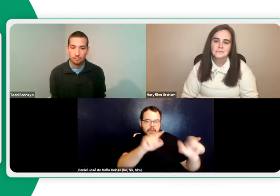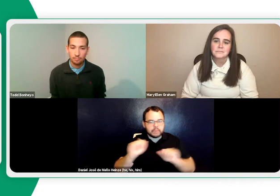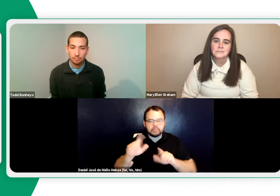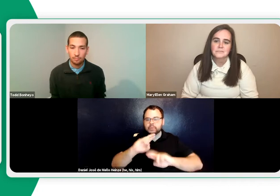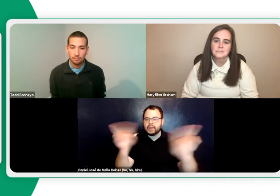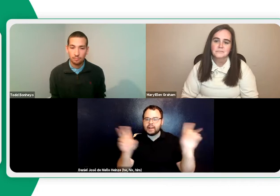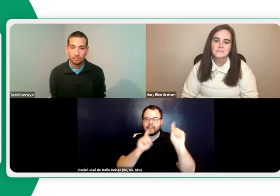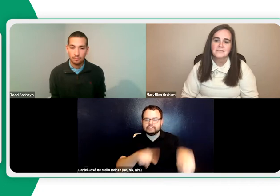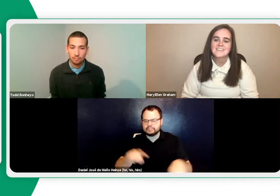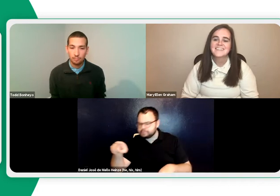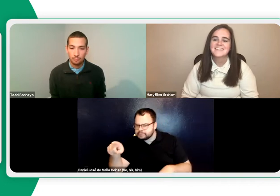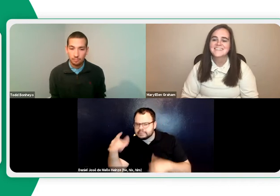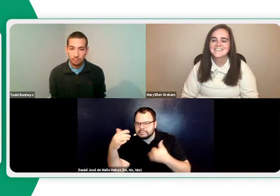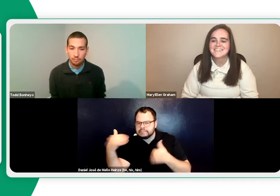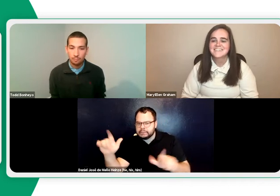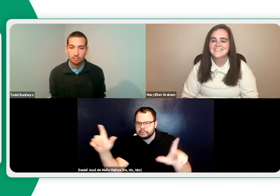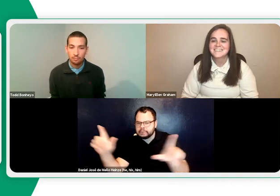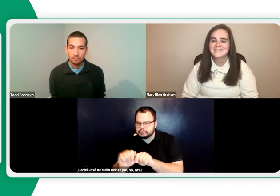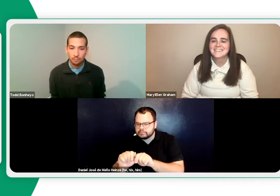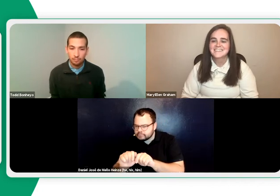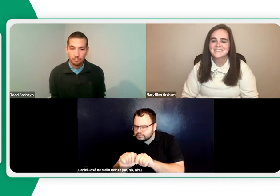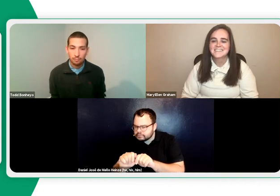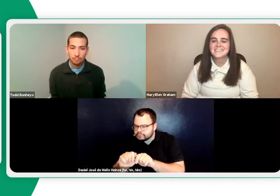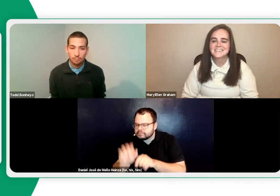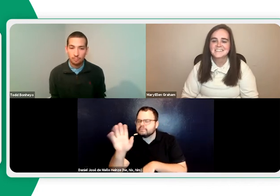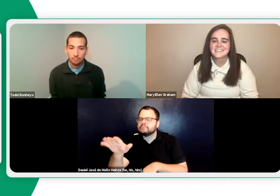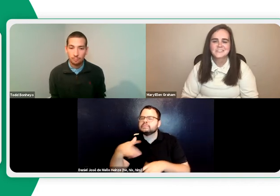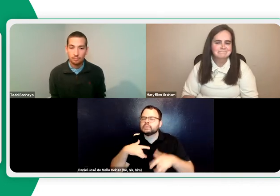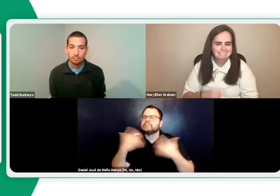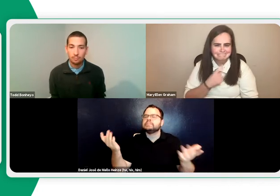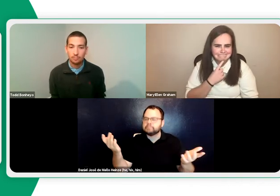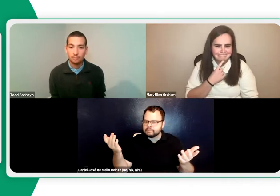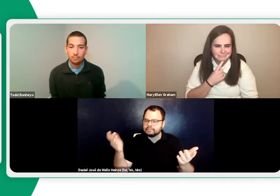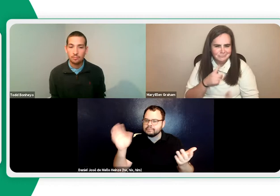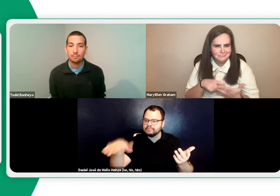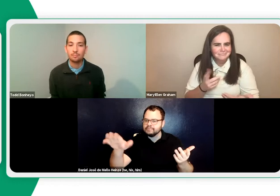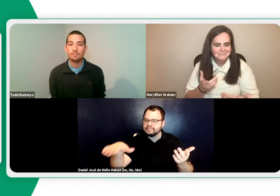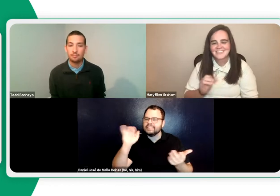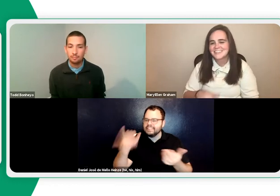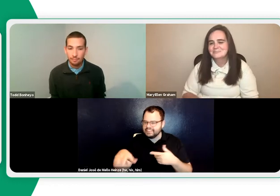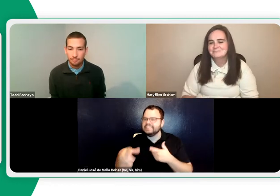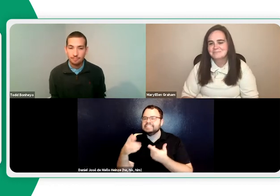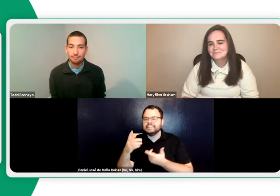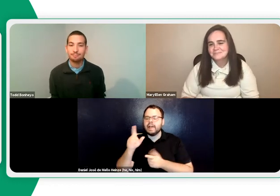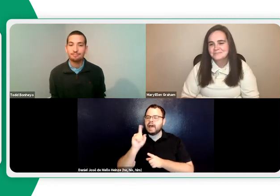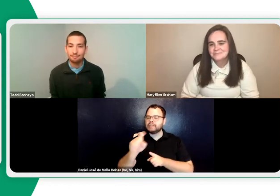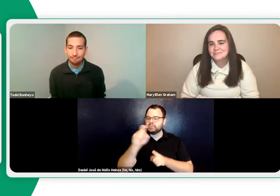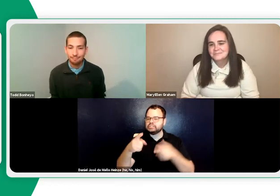So, I'll ask a question, and as everyone pops their screens up, I see they're ready to answer. And if someone still has their video off, then I'll check in and see